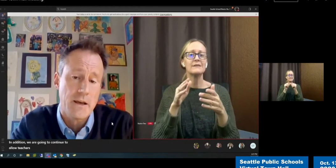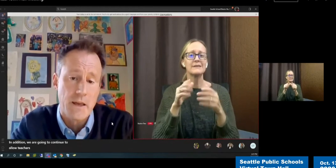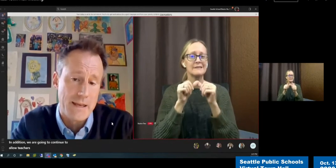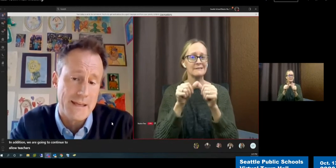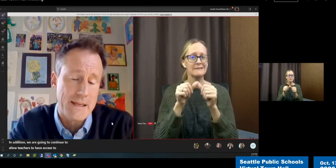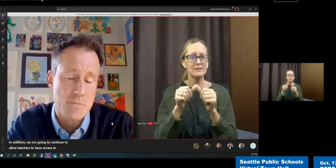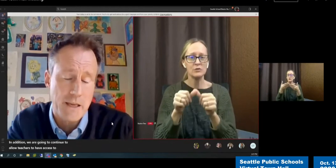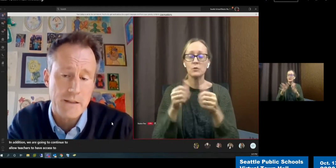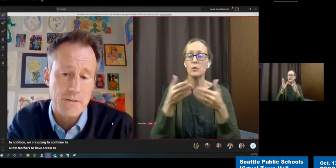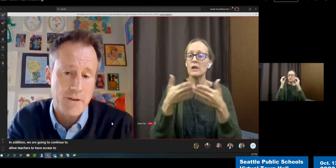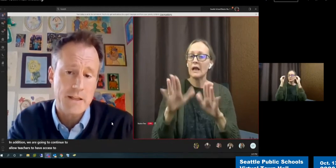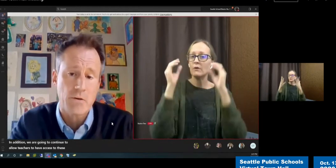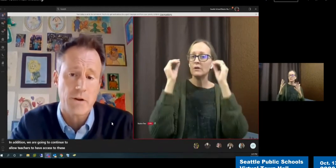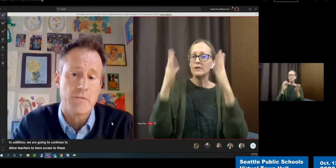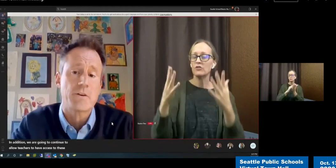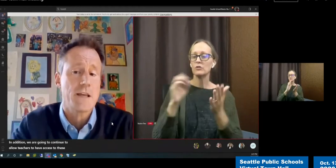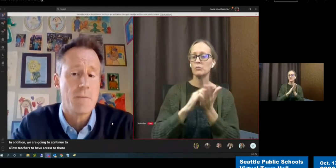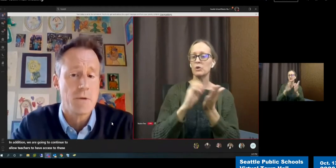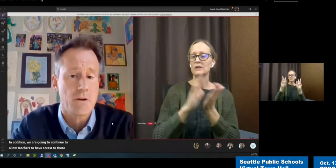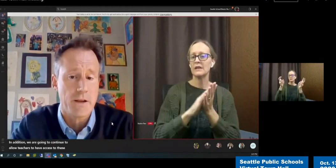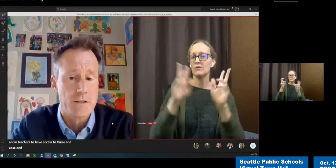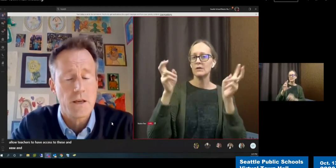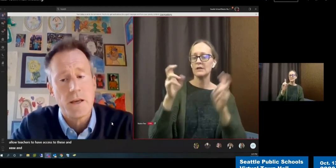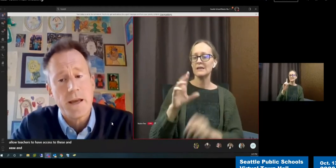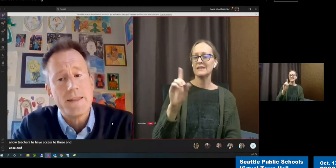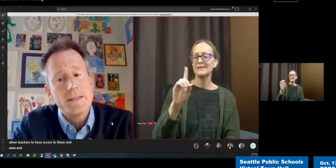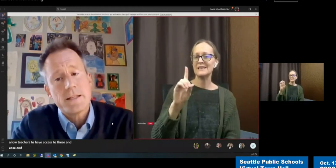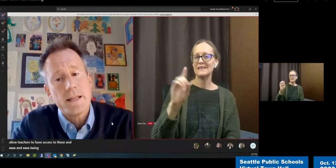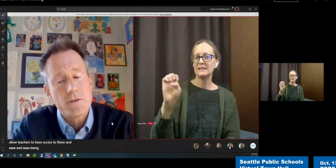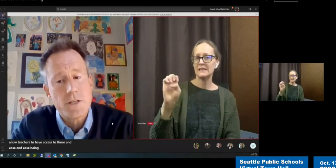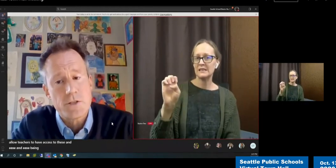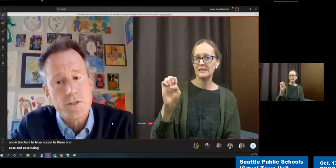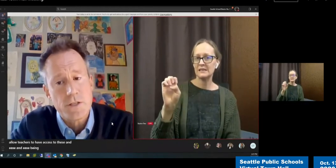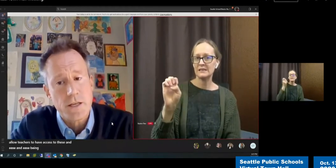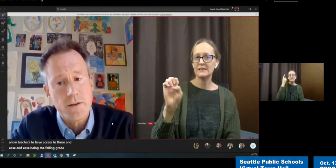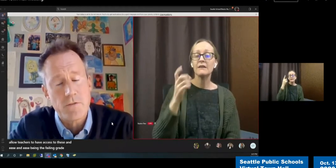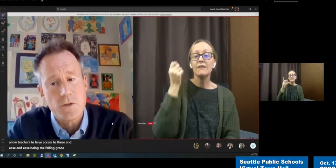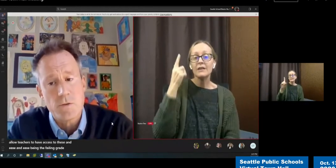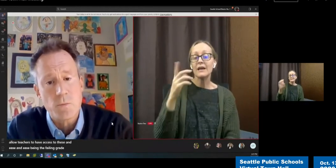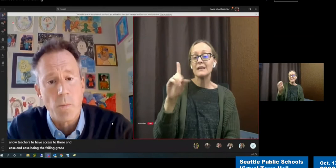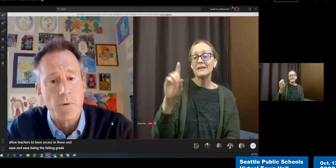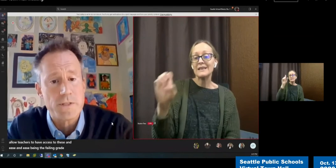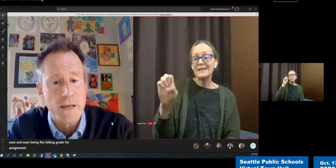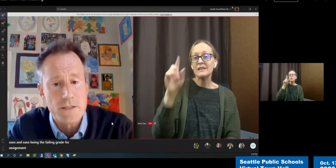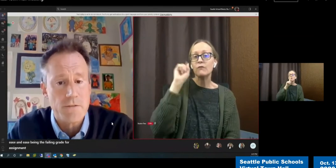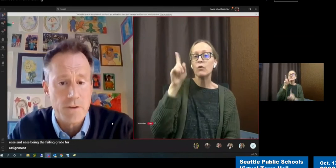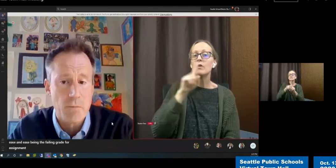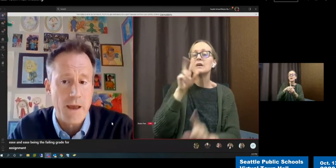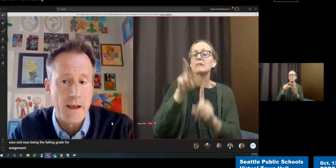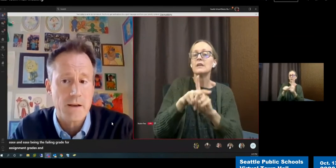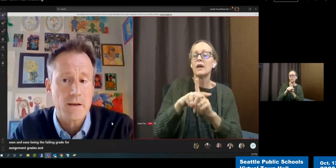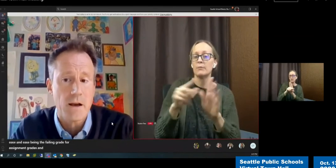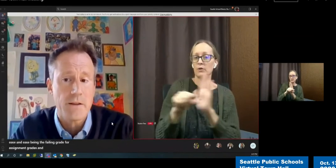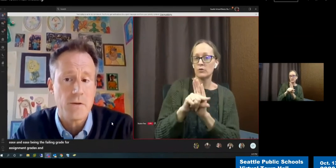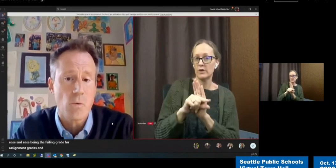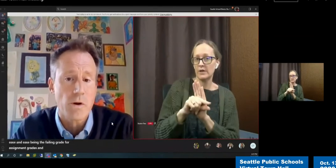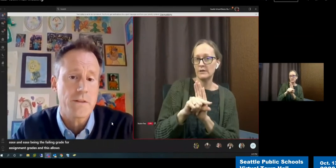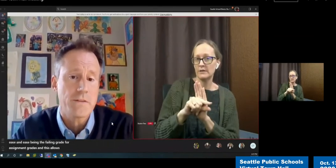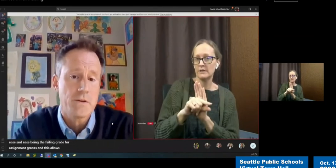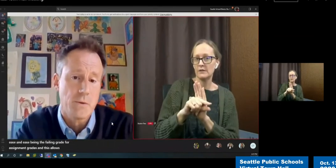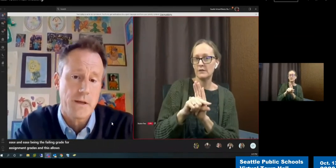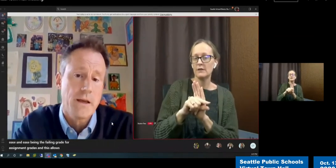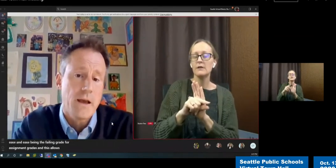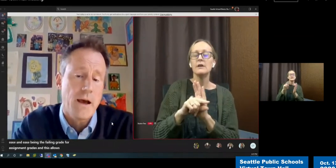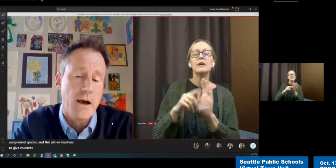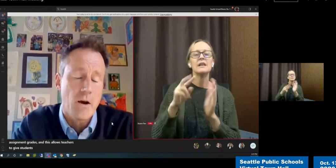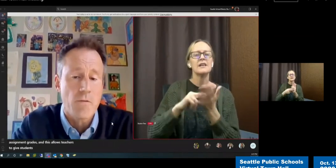and E's being the failing grade for assignment grades. And this allows teachers to give students more precise feedback on the work that they're